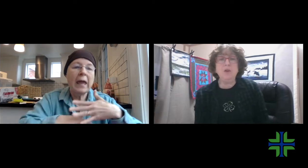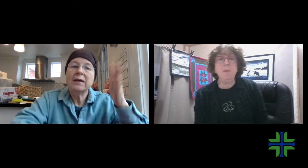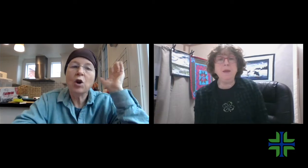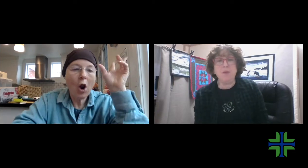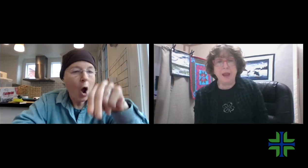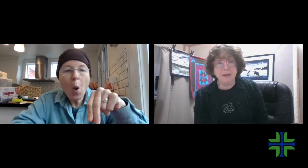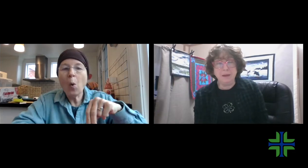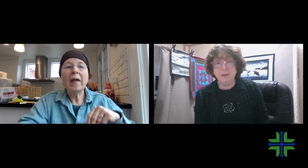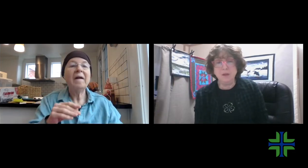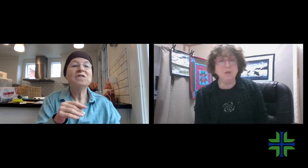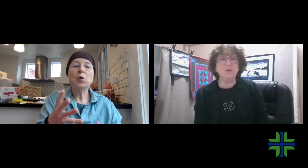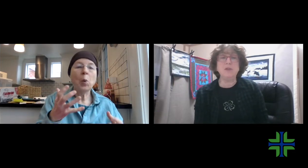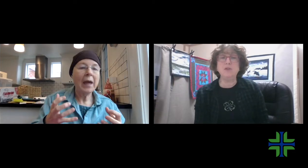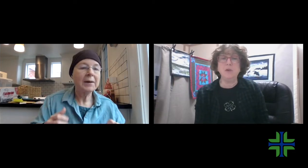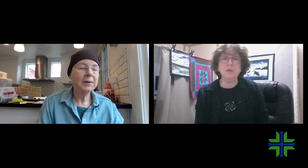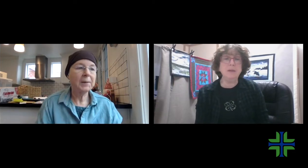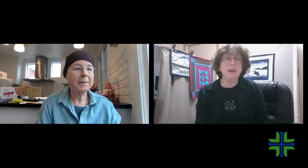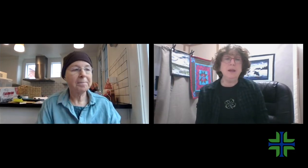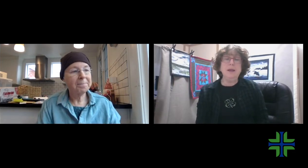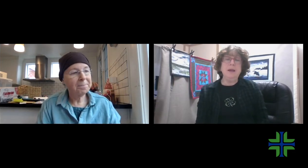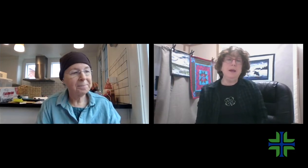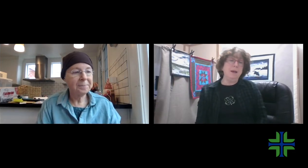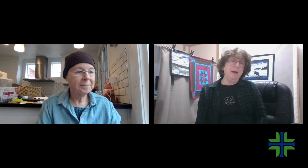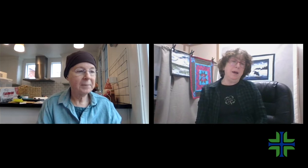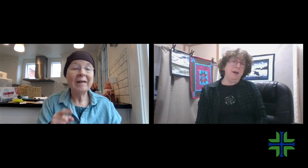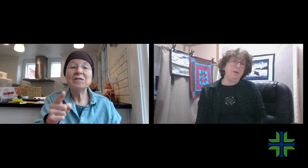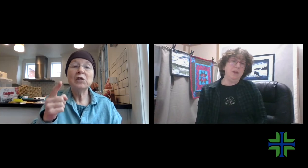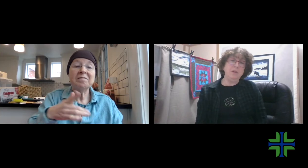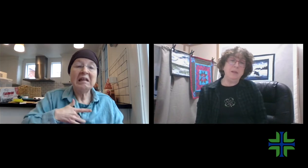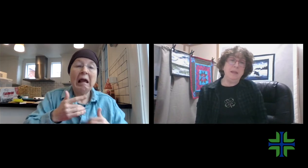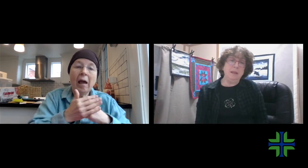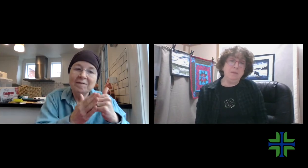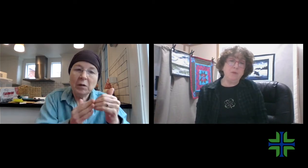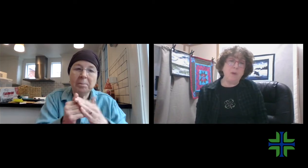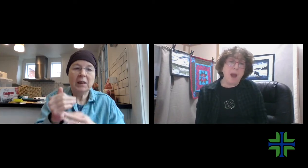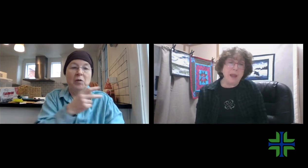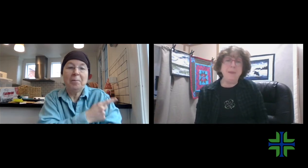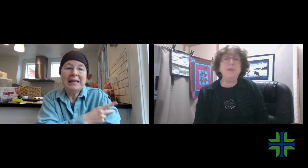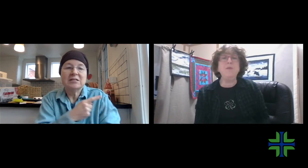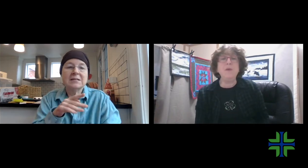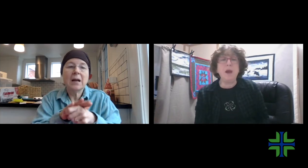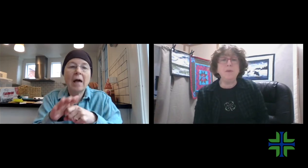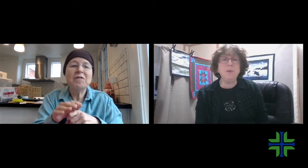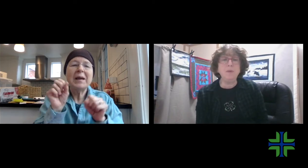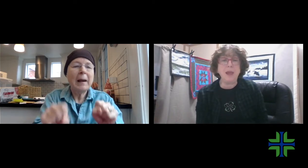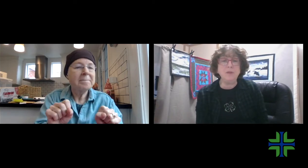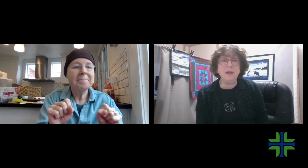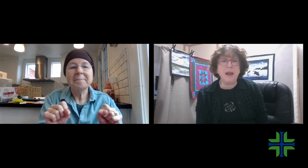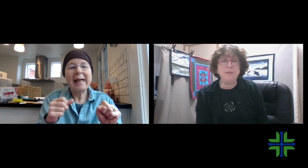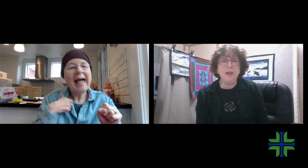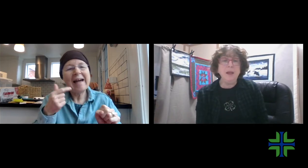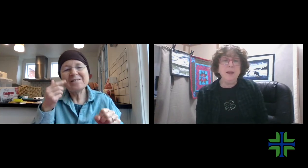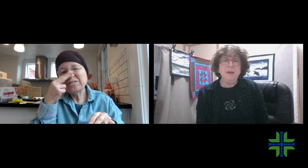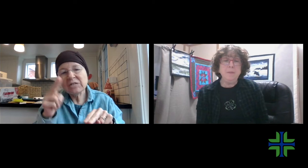And don't be afraid to use gestures, just try, I mean, if you feel comfortable with